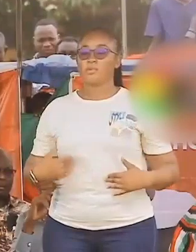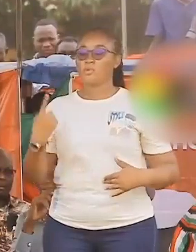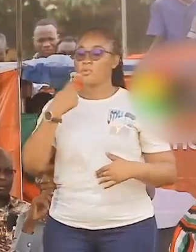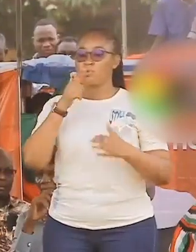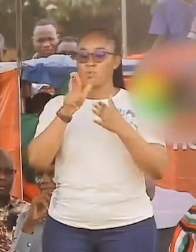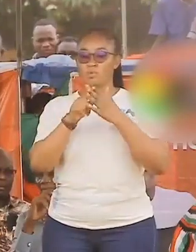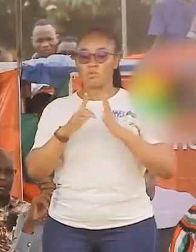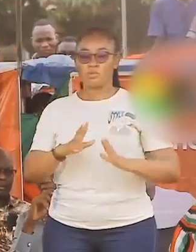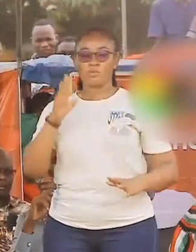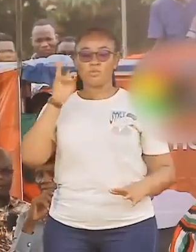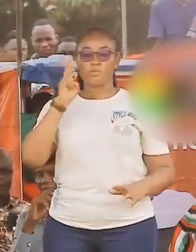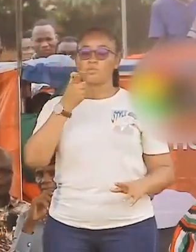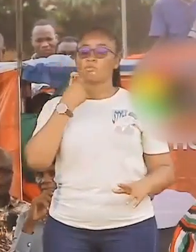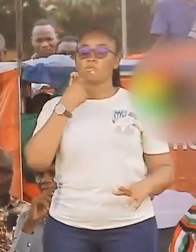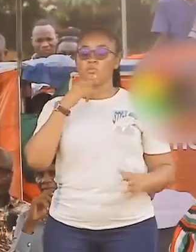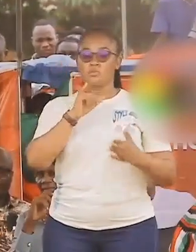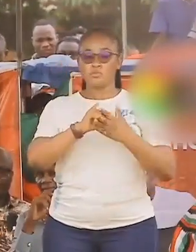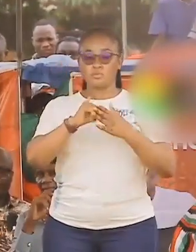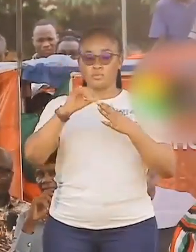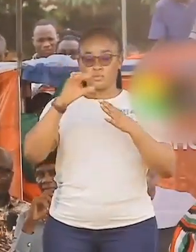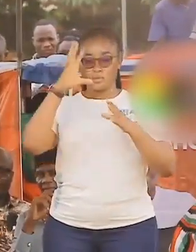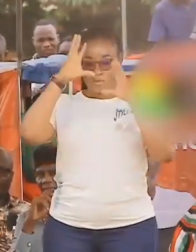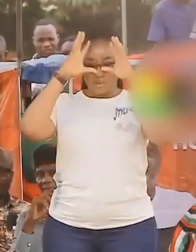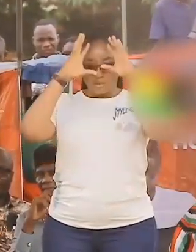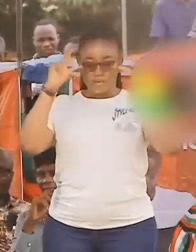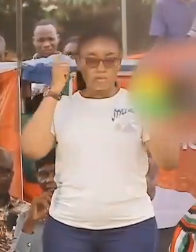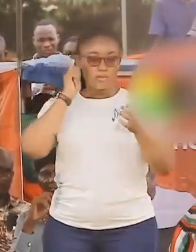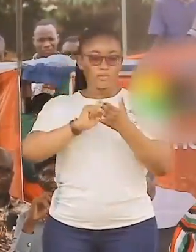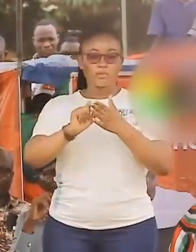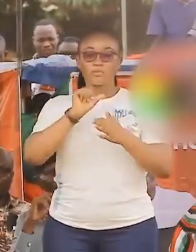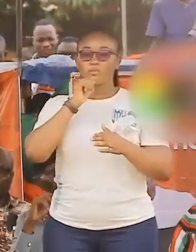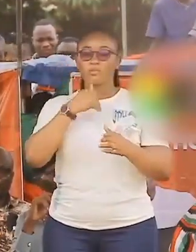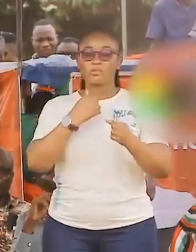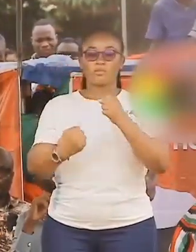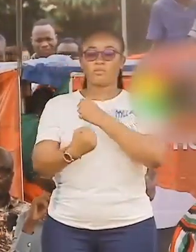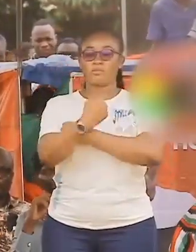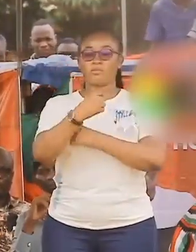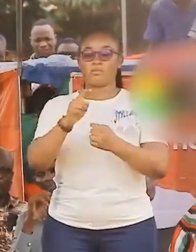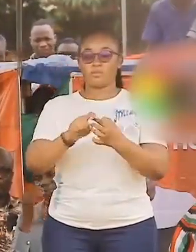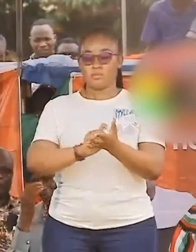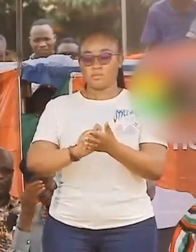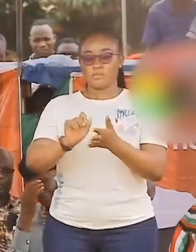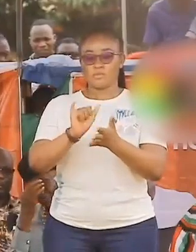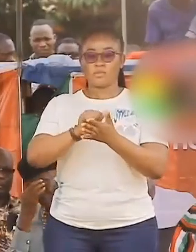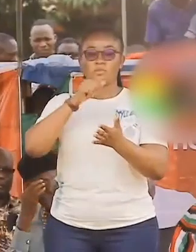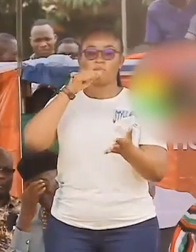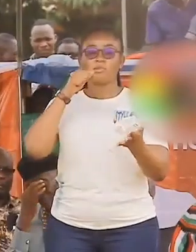to office. President, secretary, you don't need to be atrocious.